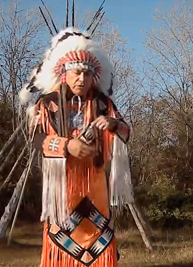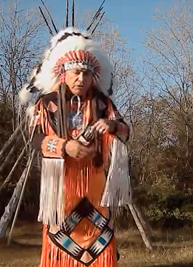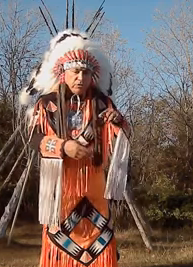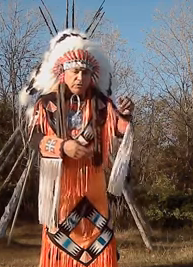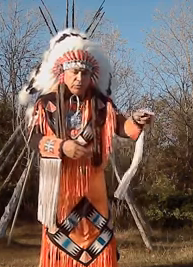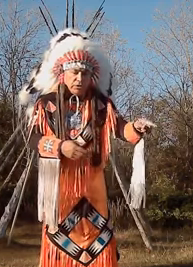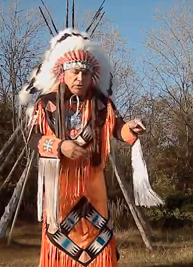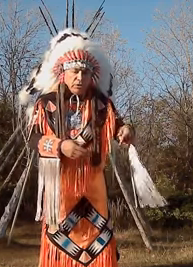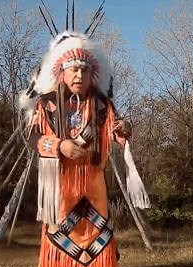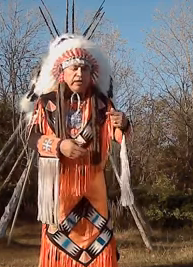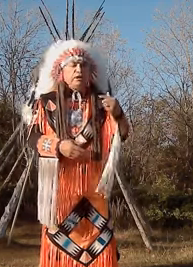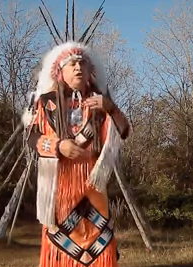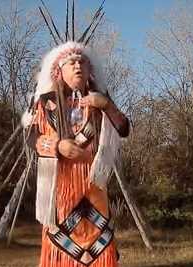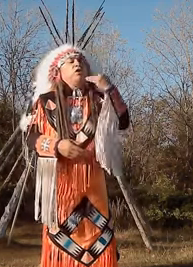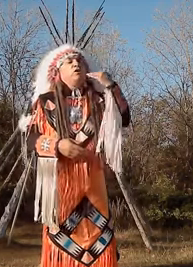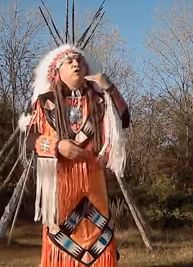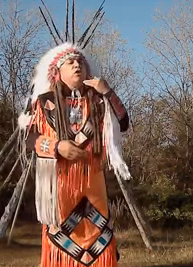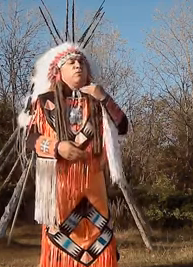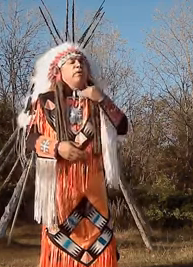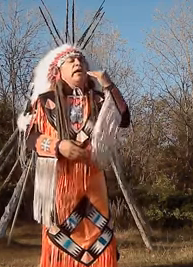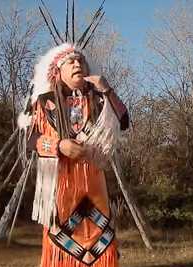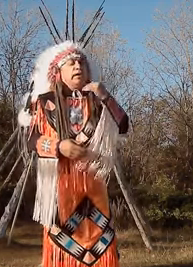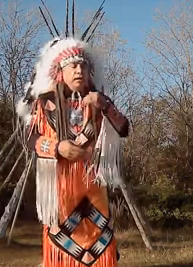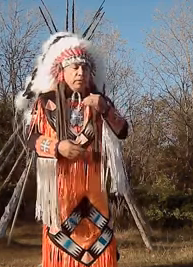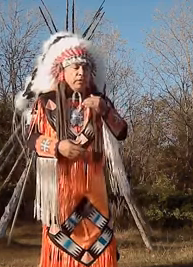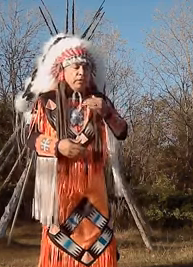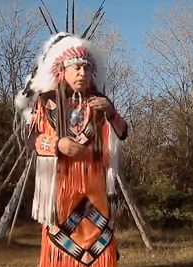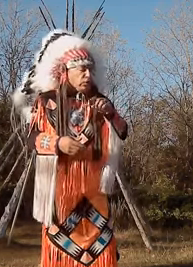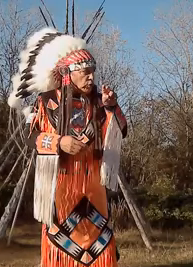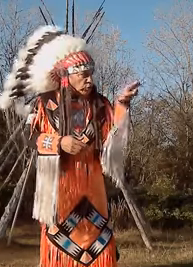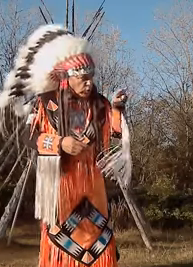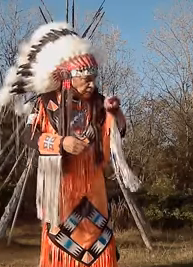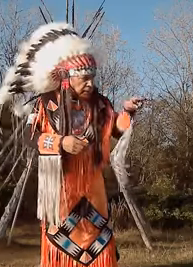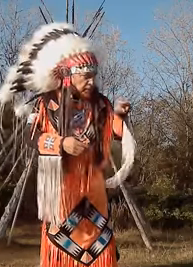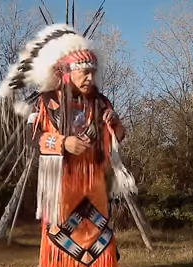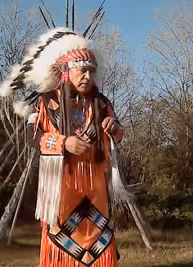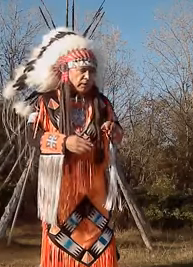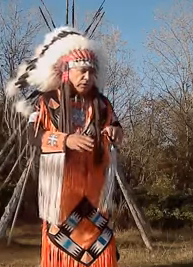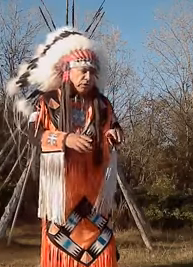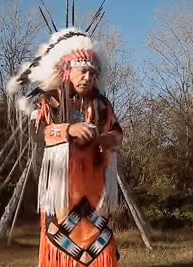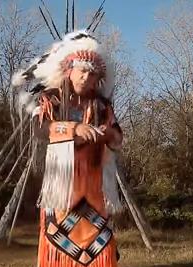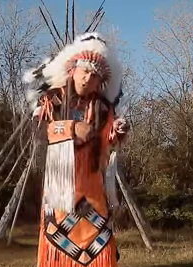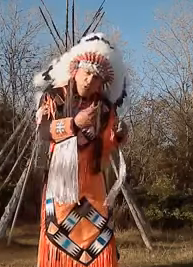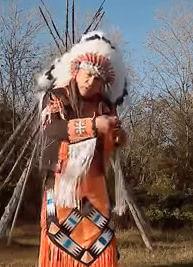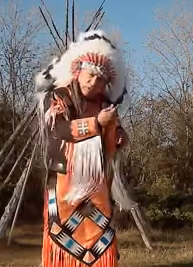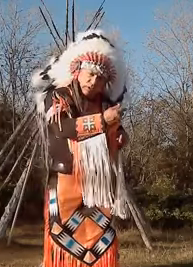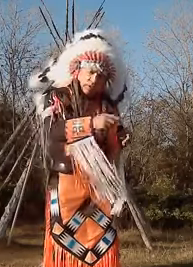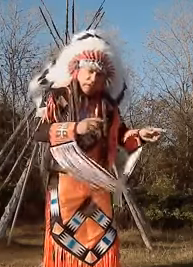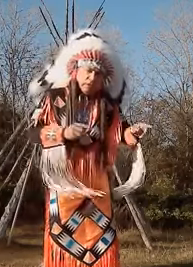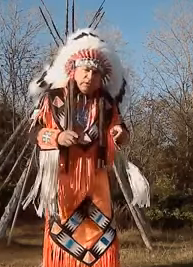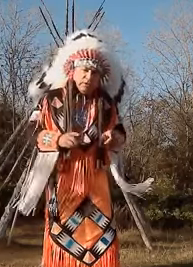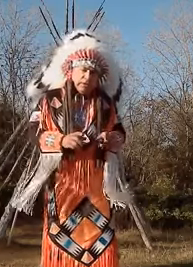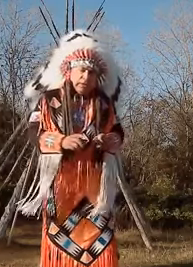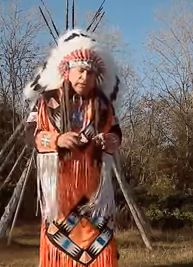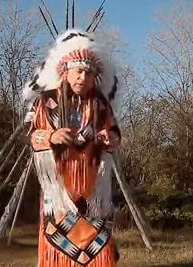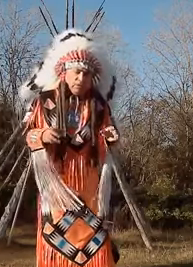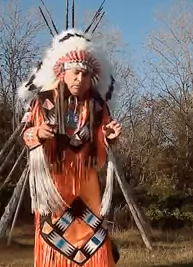those notions, what I needed to do, hold my head up, to look around, to move. And so